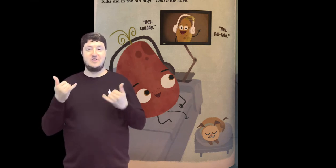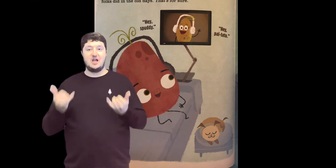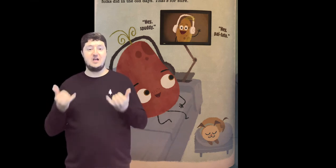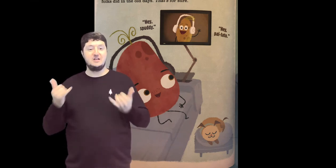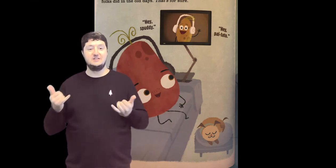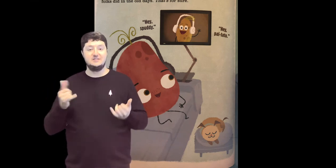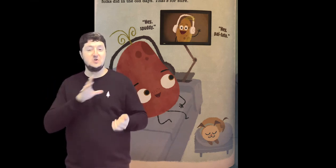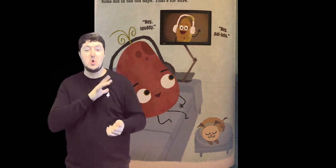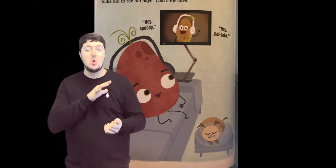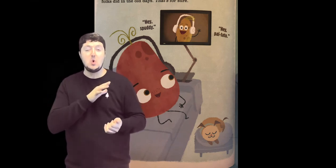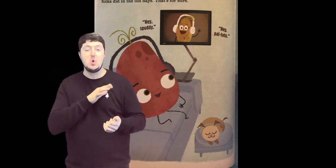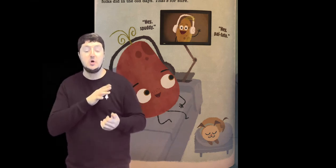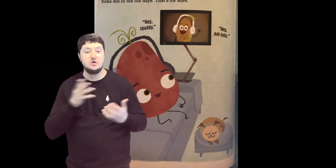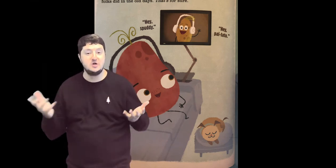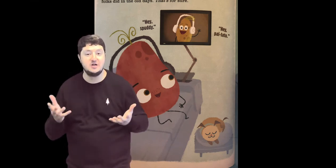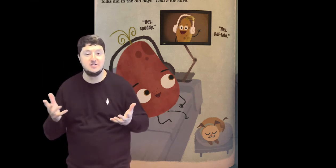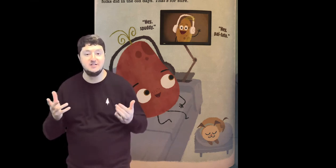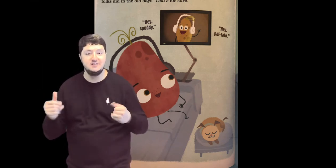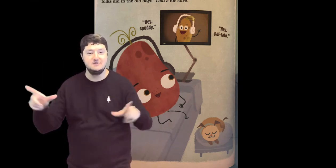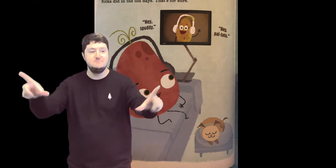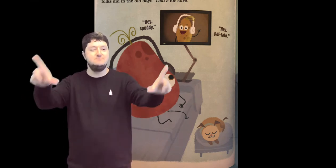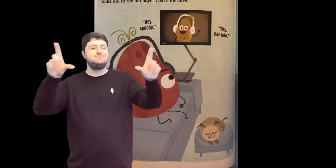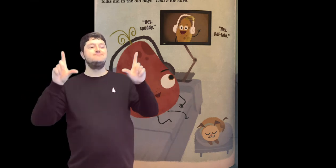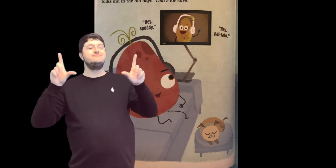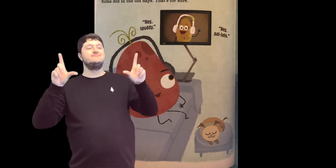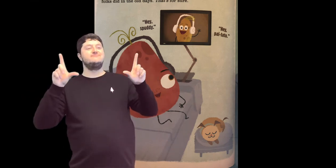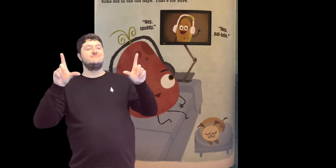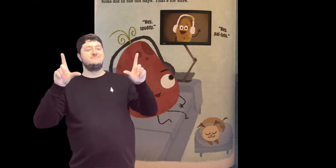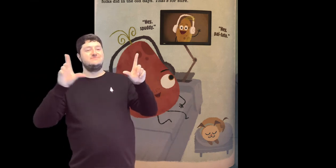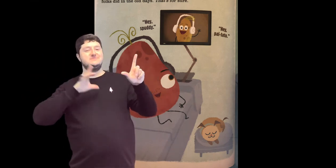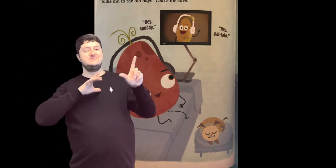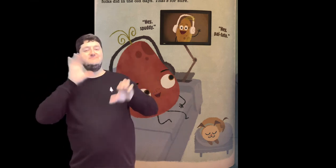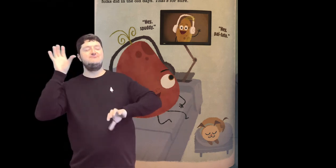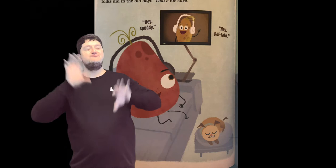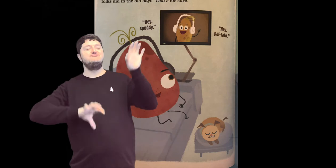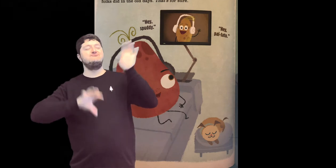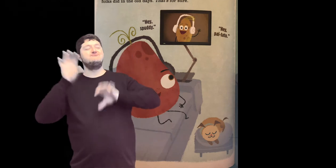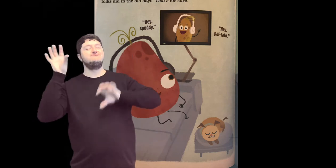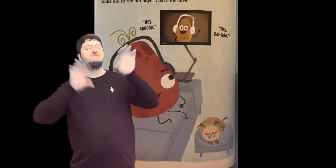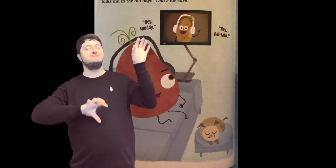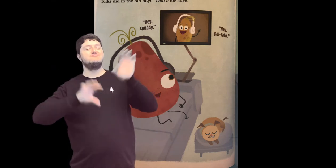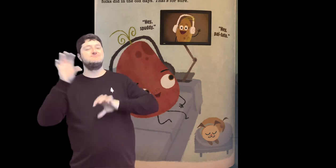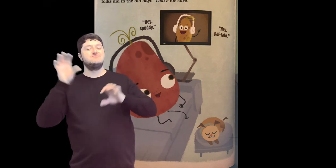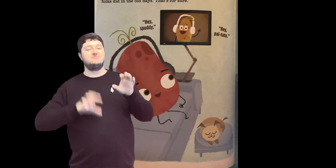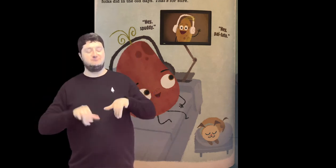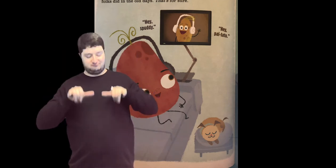to meet up somewhere Like folks did in the old days That's for sure